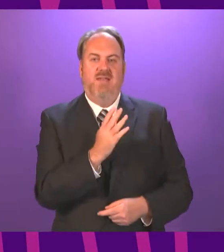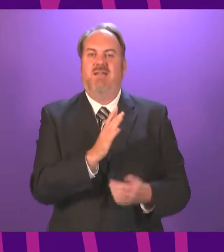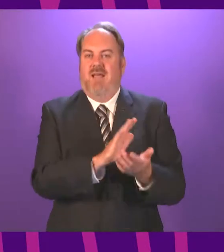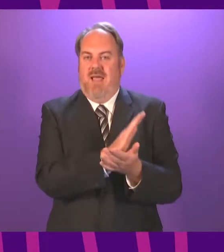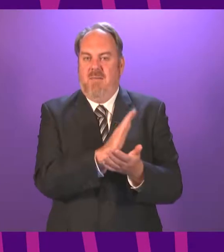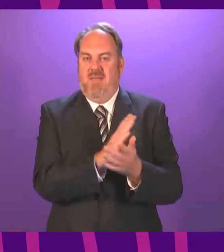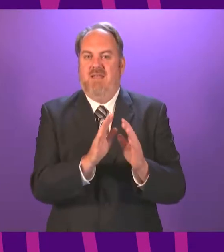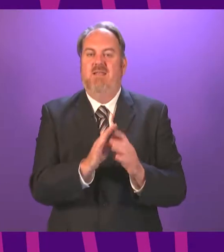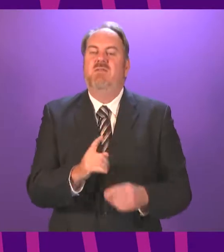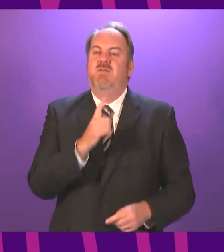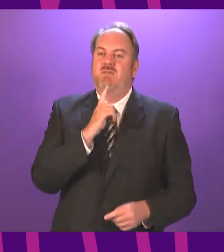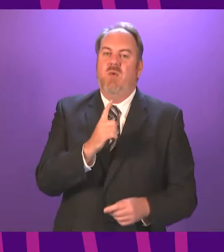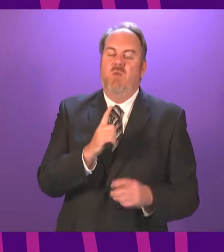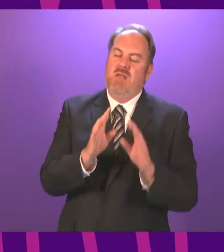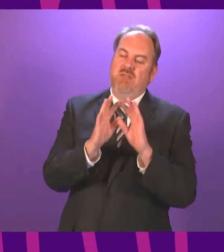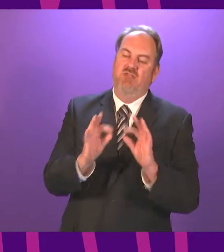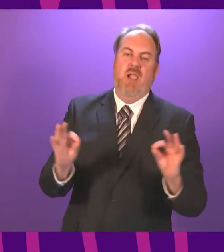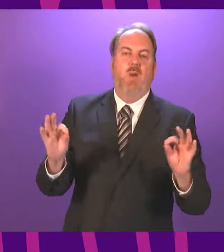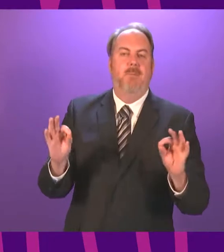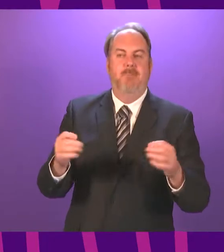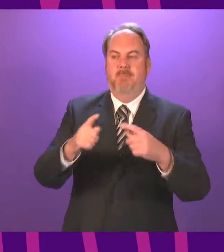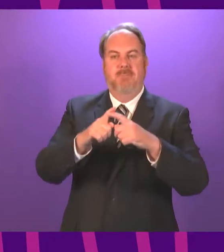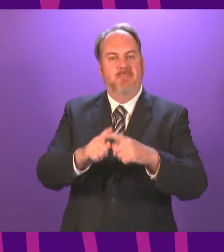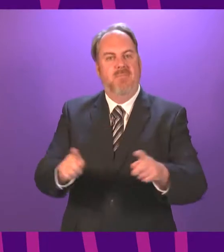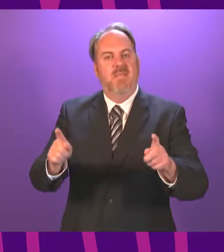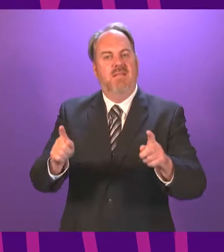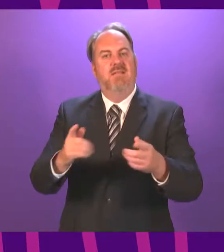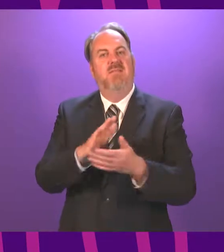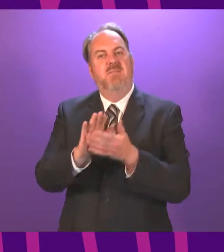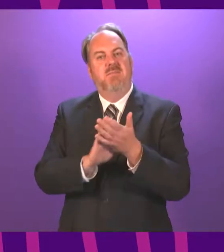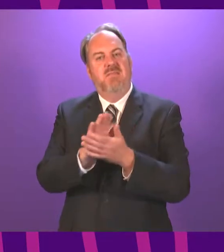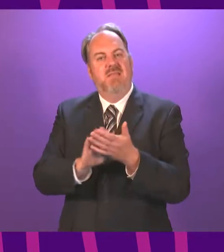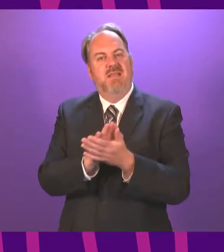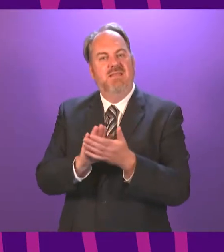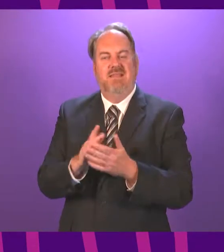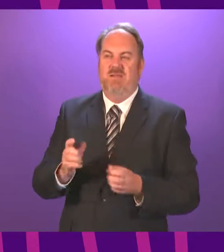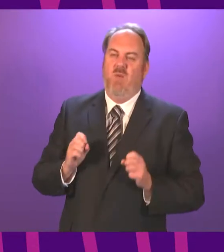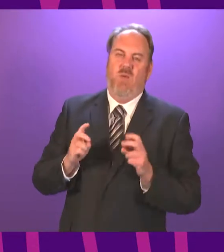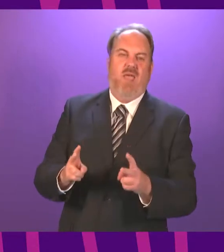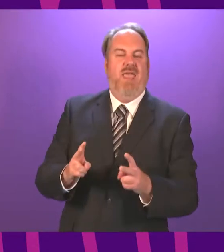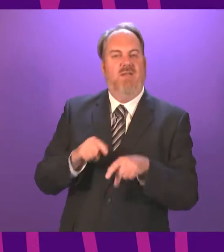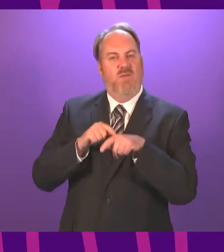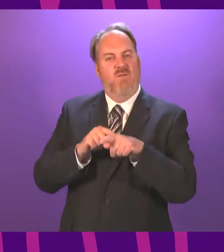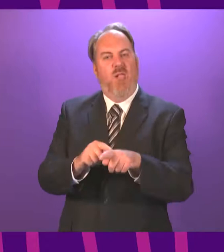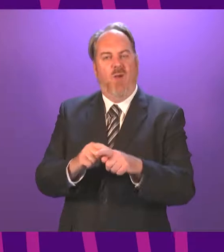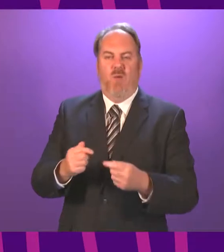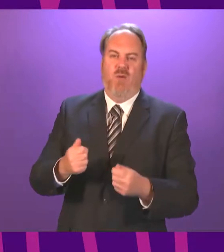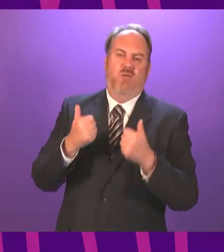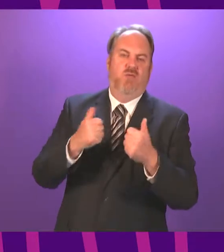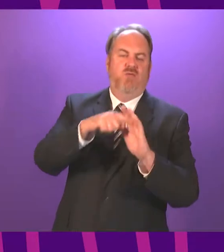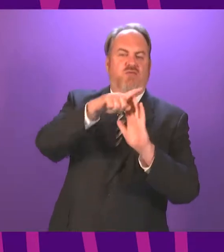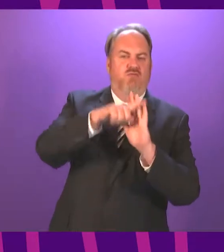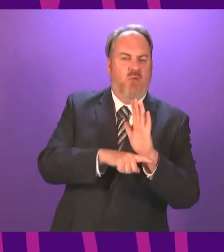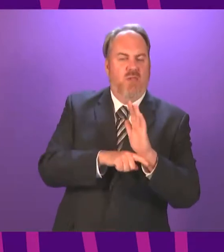Shalom is a characterization of community, a rule of life that helps us live well together.